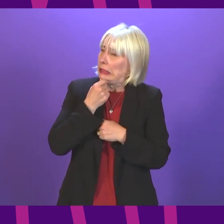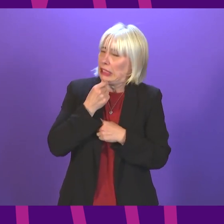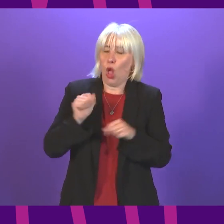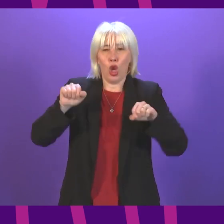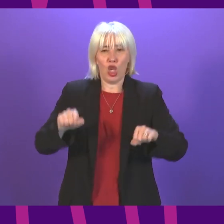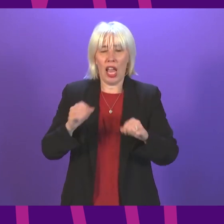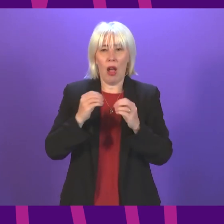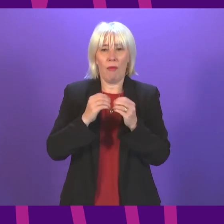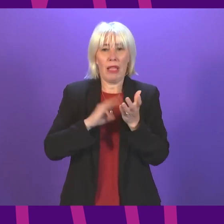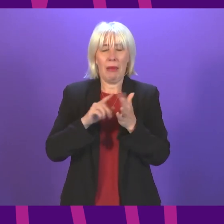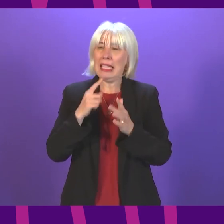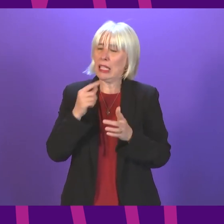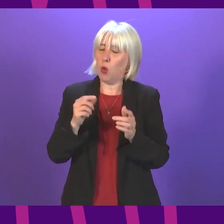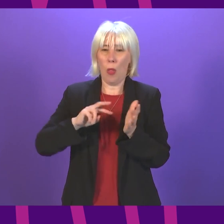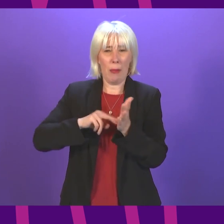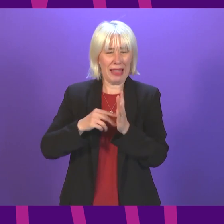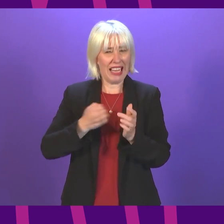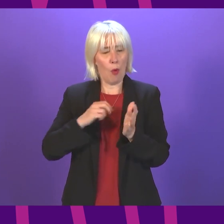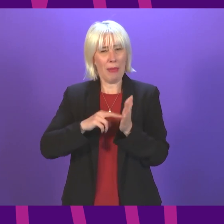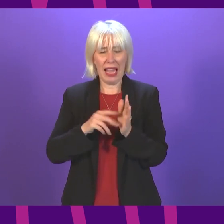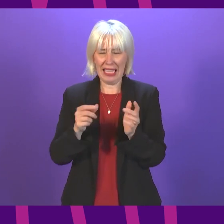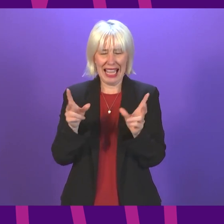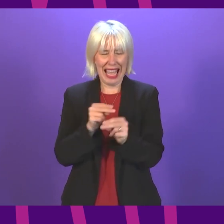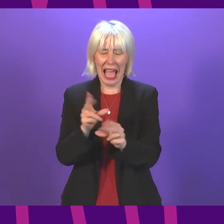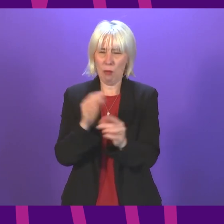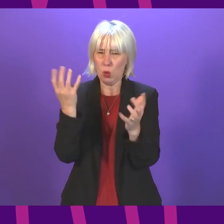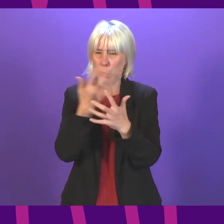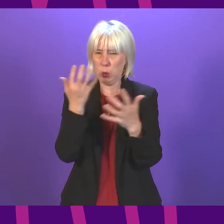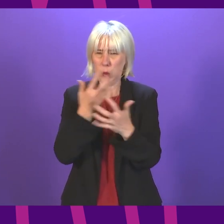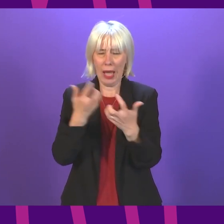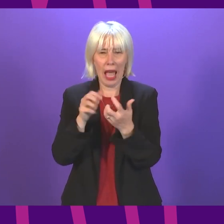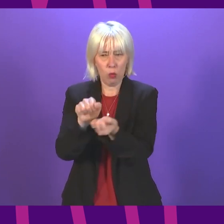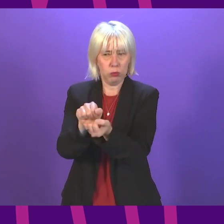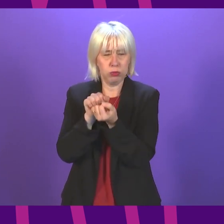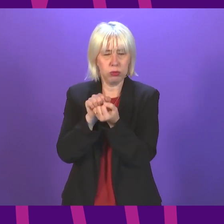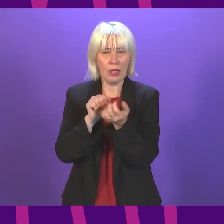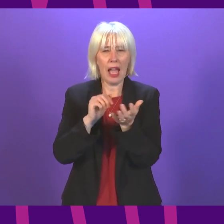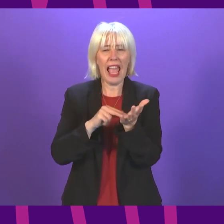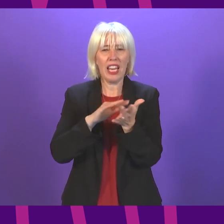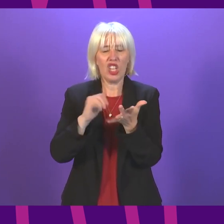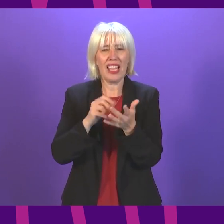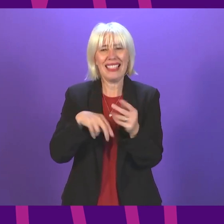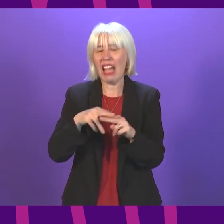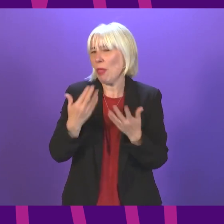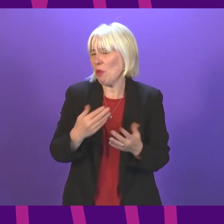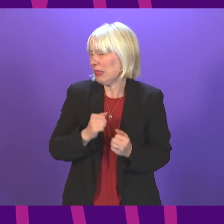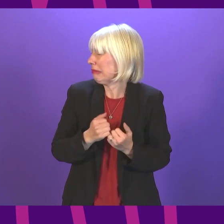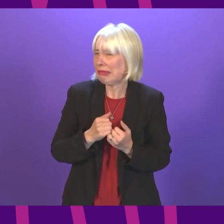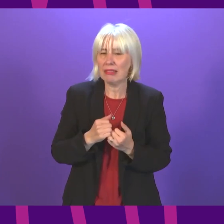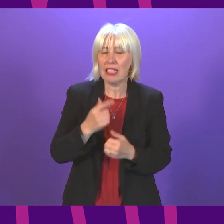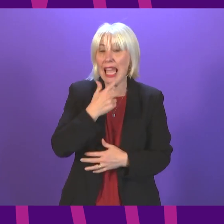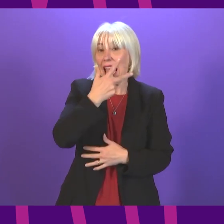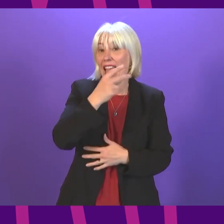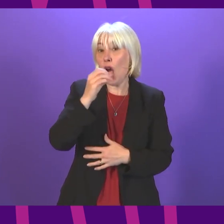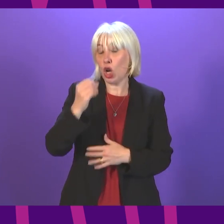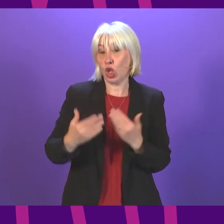that the plan has worrying gaps, including the crucial mission of any plan to retain current NHS staff. The plan states there will be 800 new